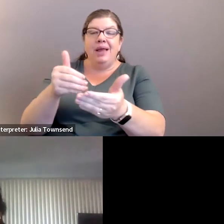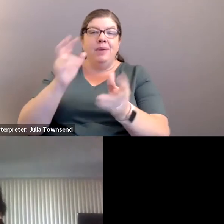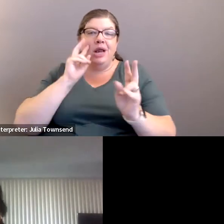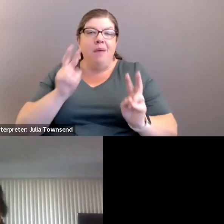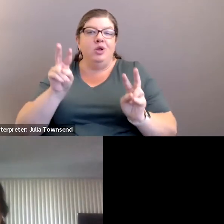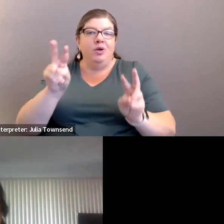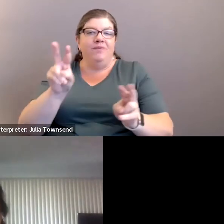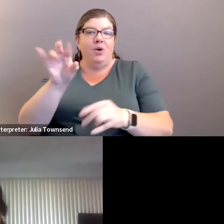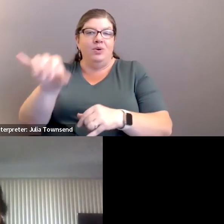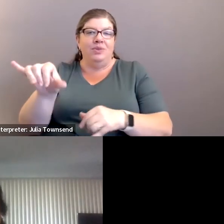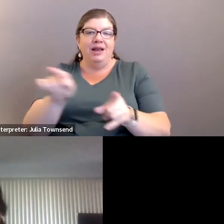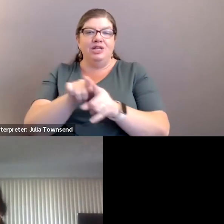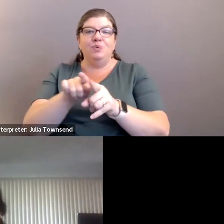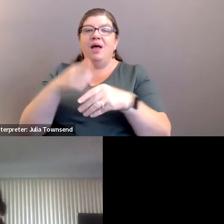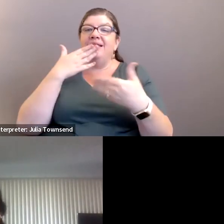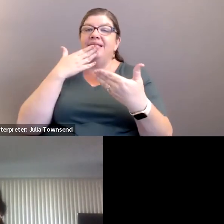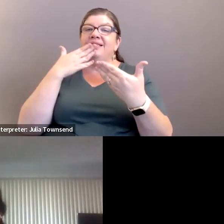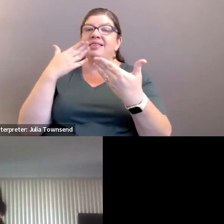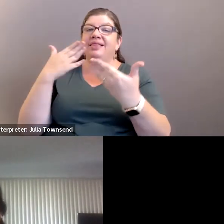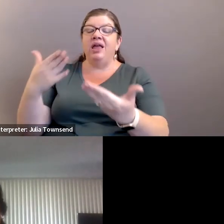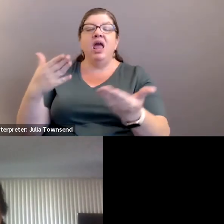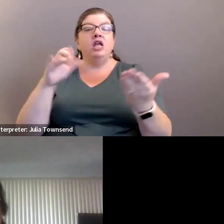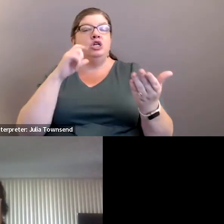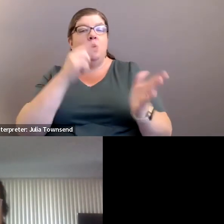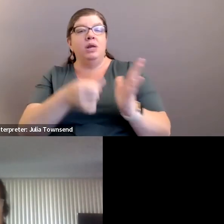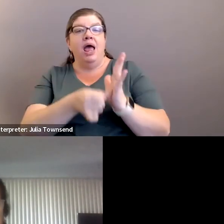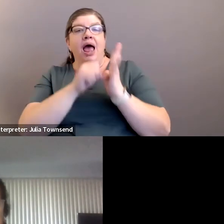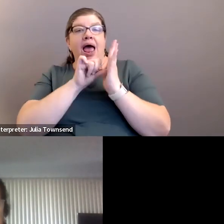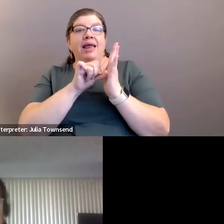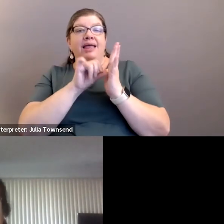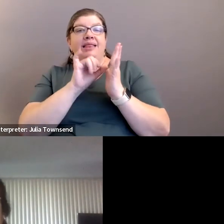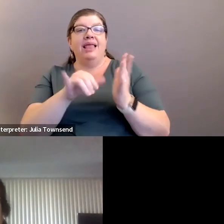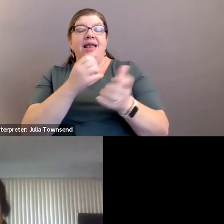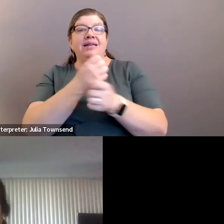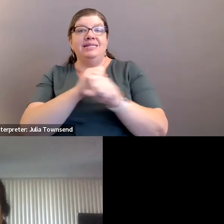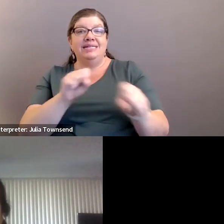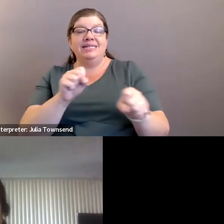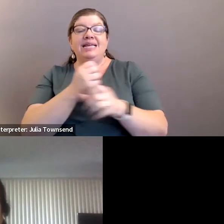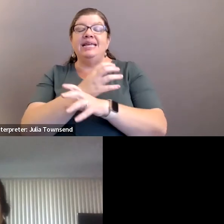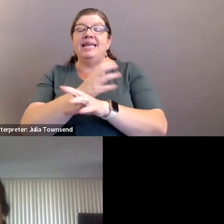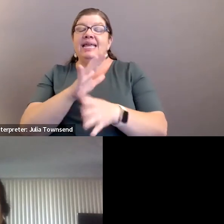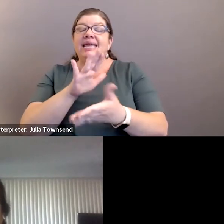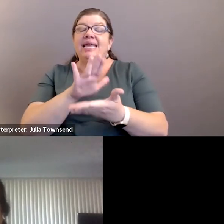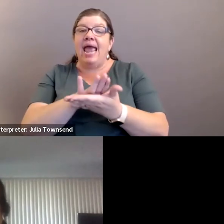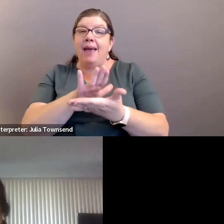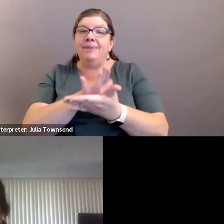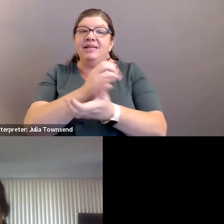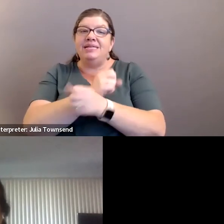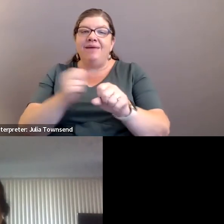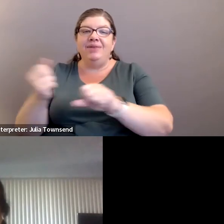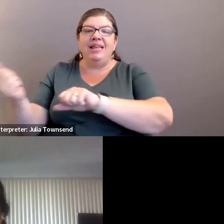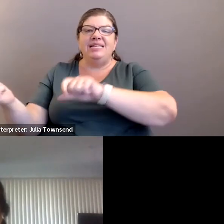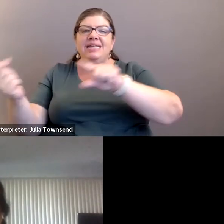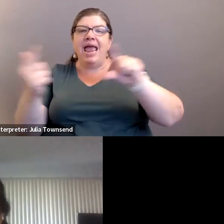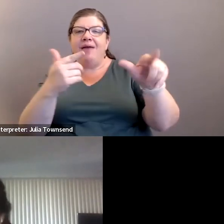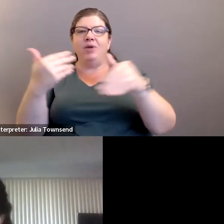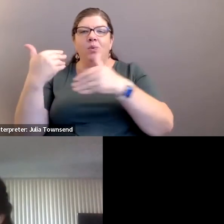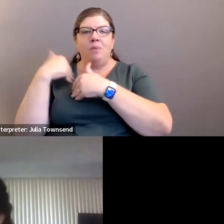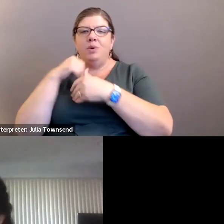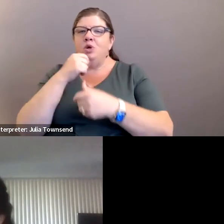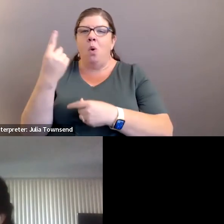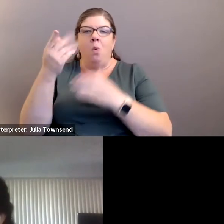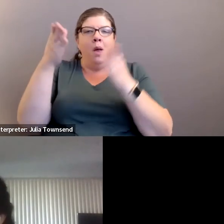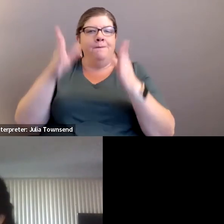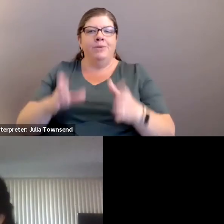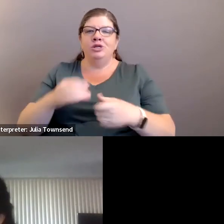forward to that as well thank you and I just want to highlight that safe campus safety is everyone's responsibility no one person